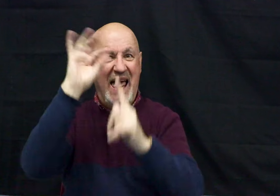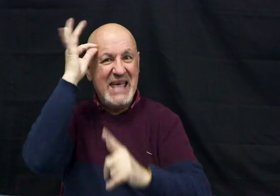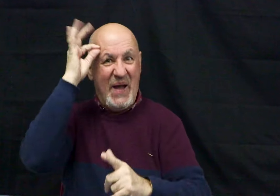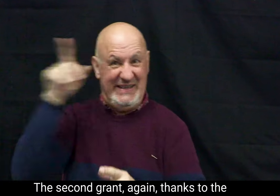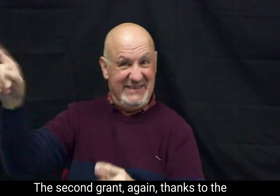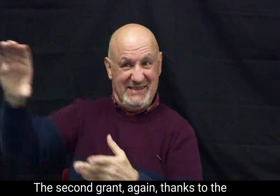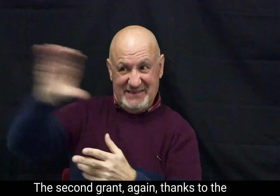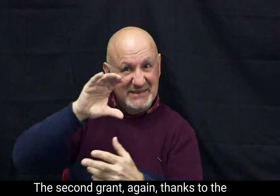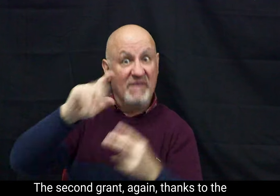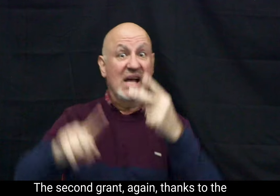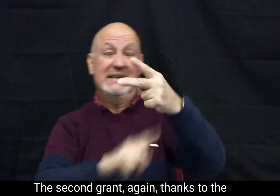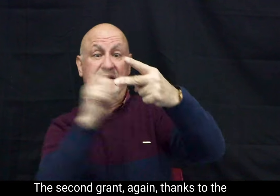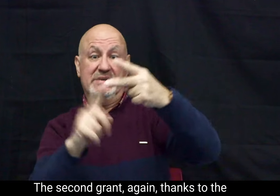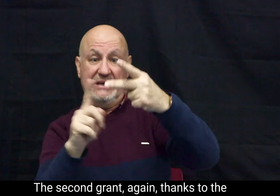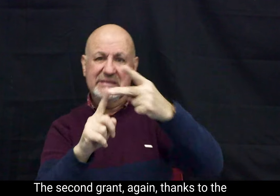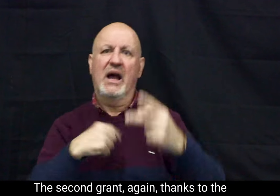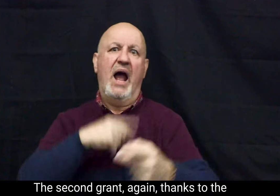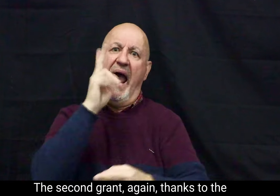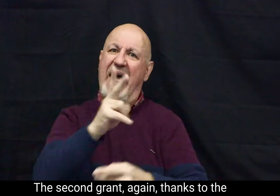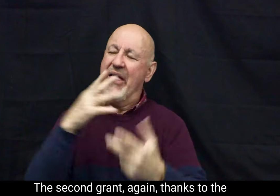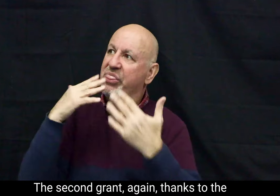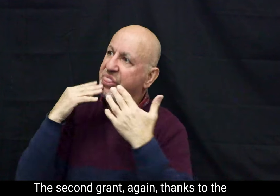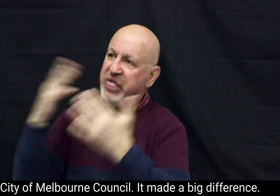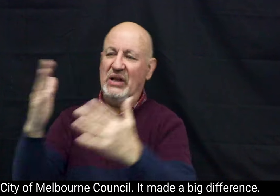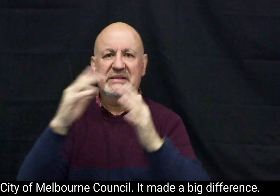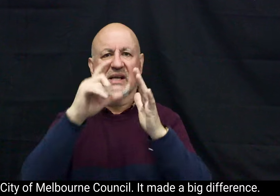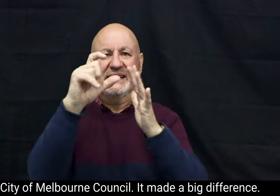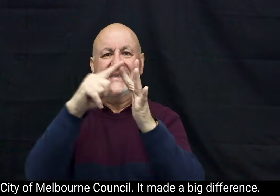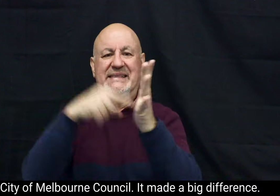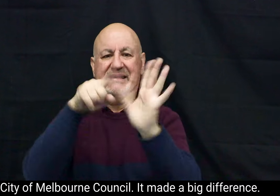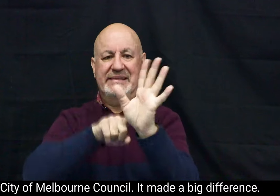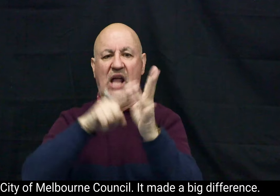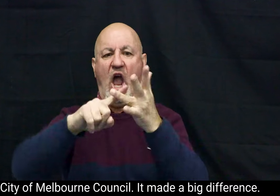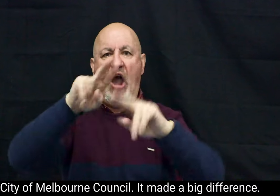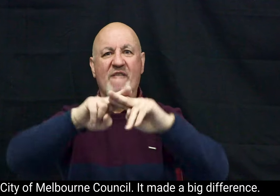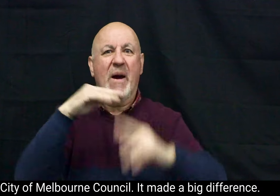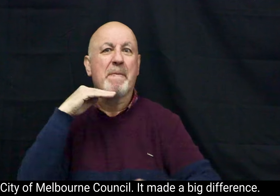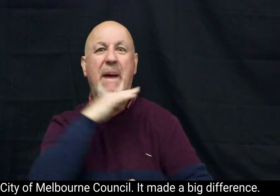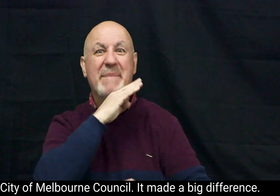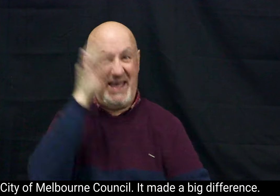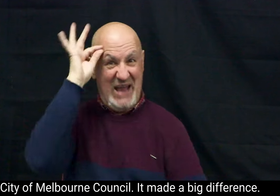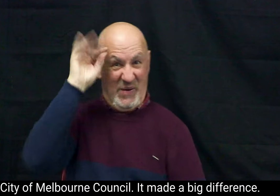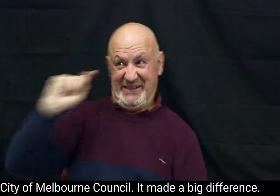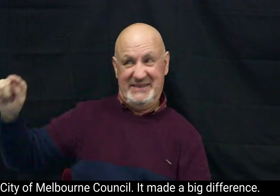The second grant, again, thanks to the City of Melbourne Council, it made a big difference.